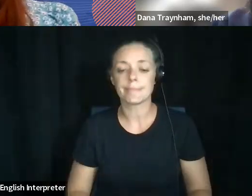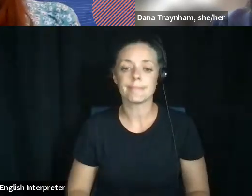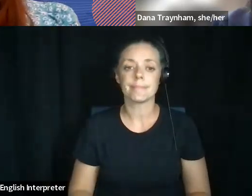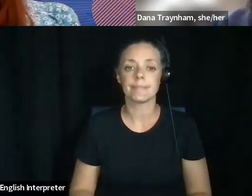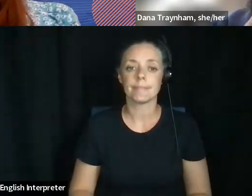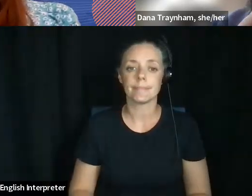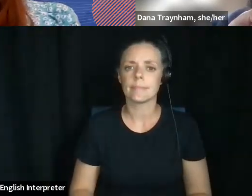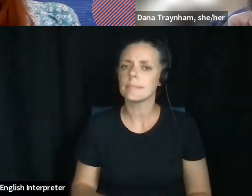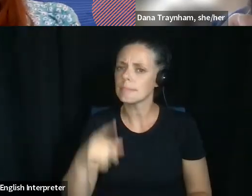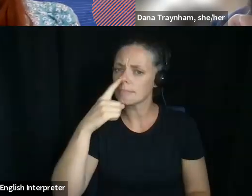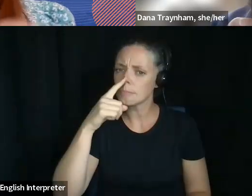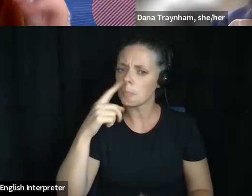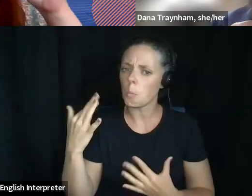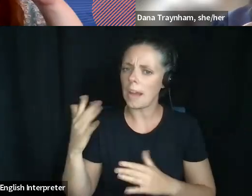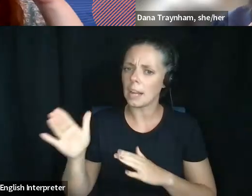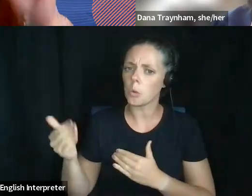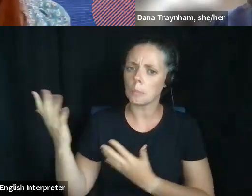let someone in from the waiting room, please?